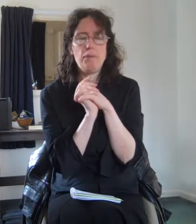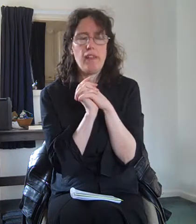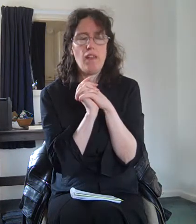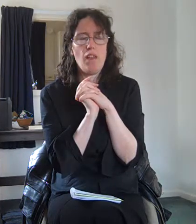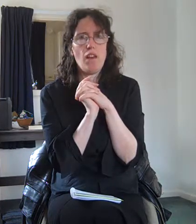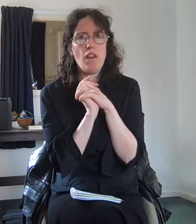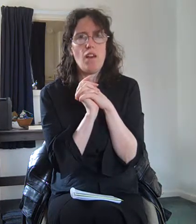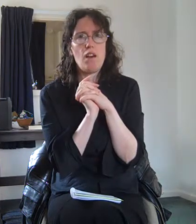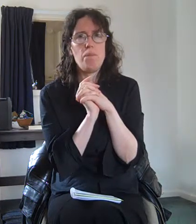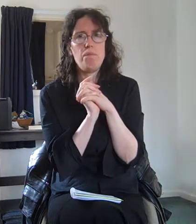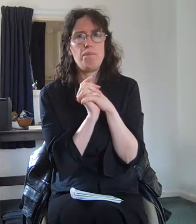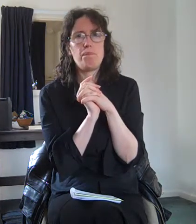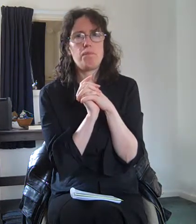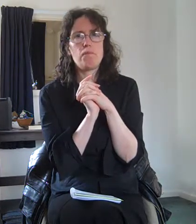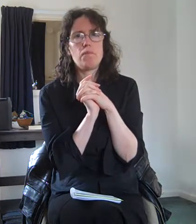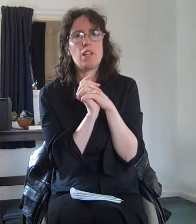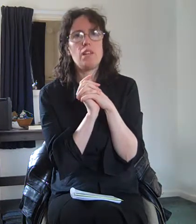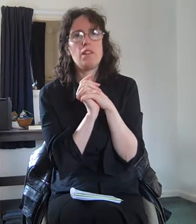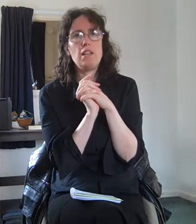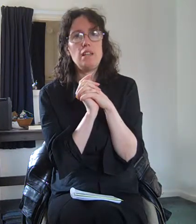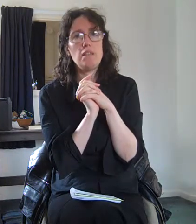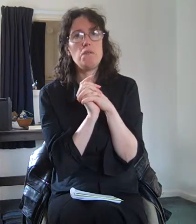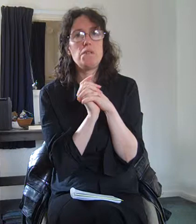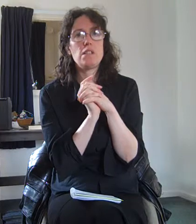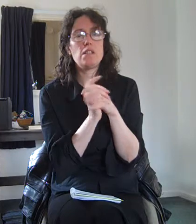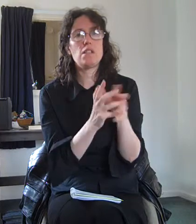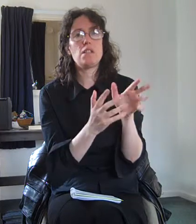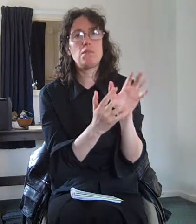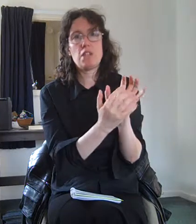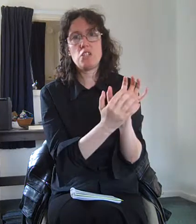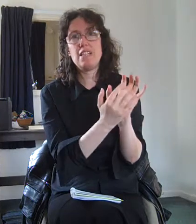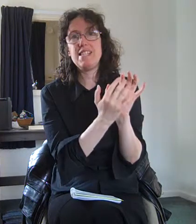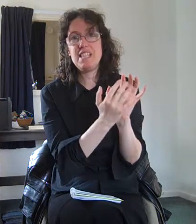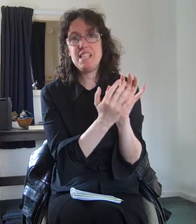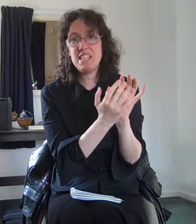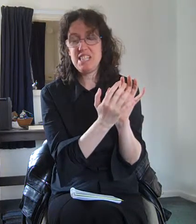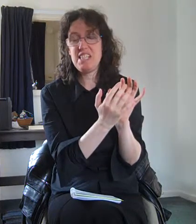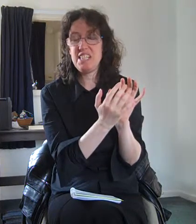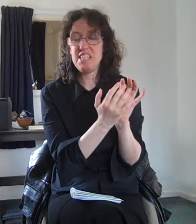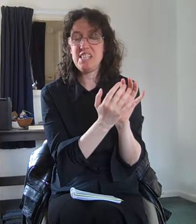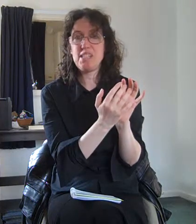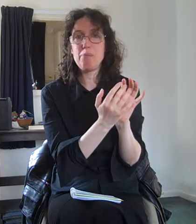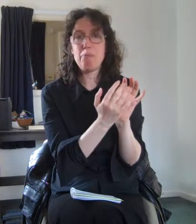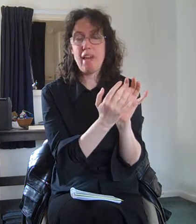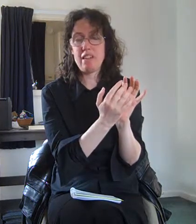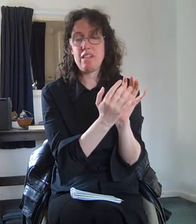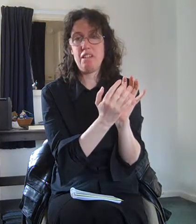they need those to actually see distance better